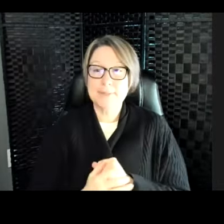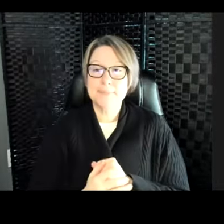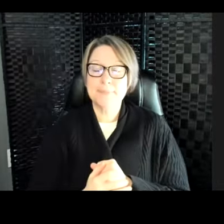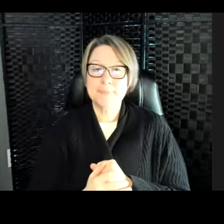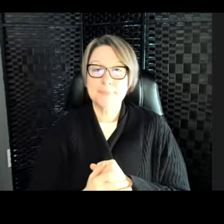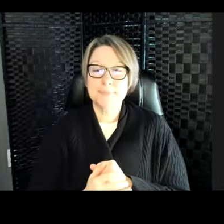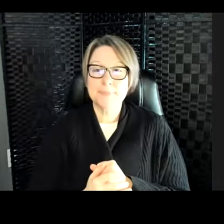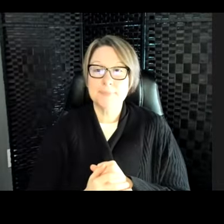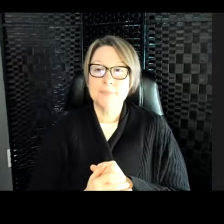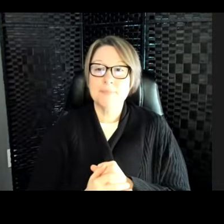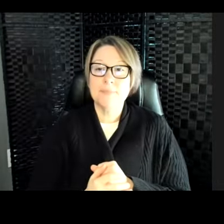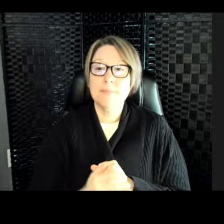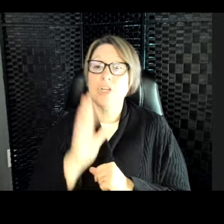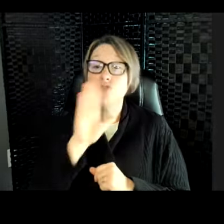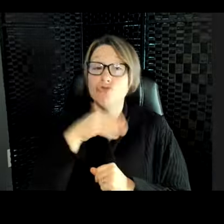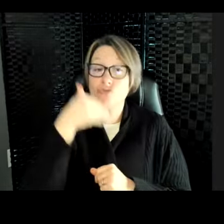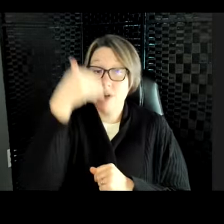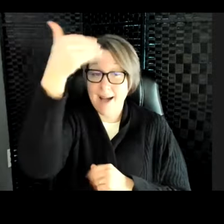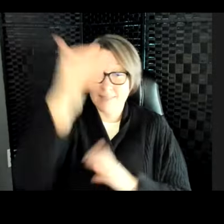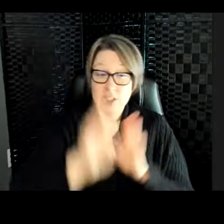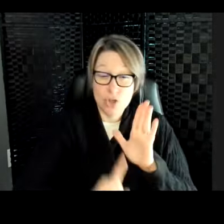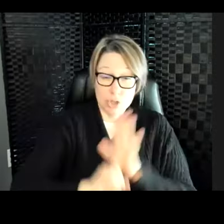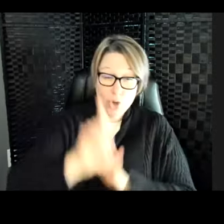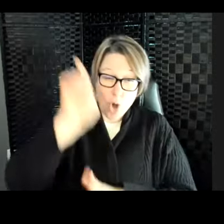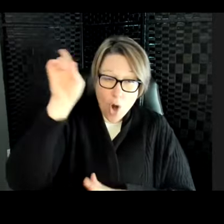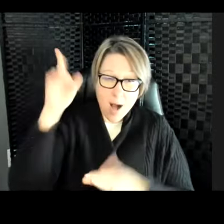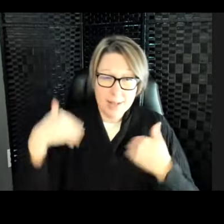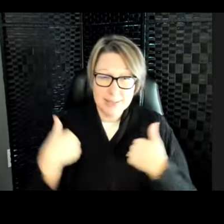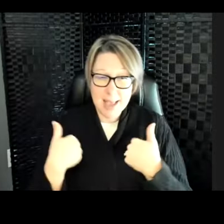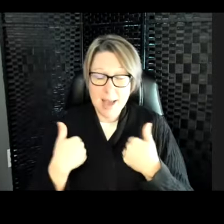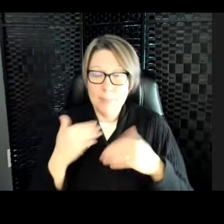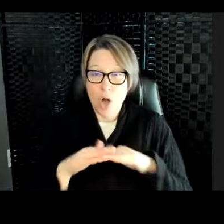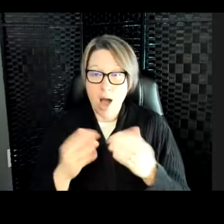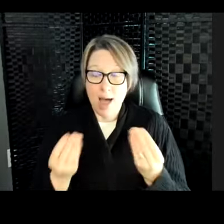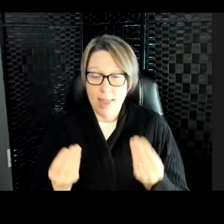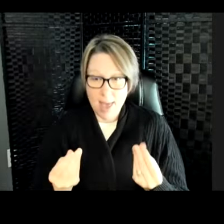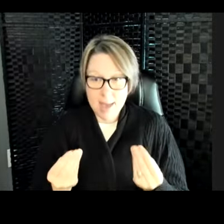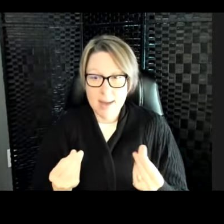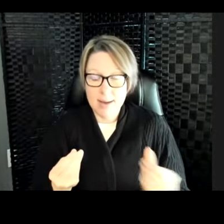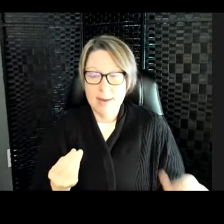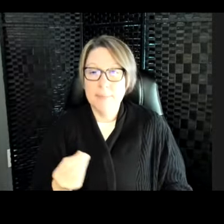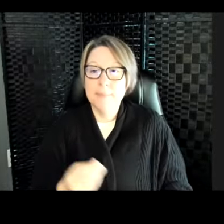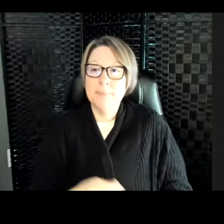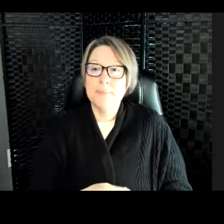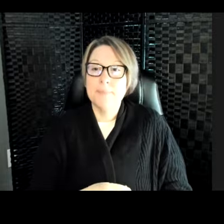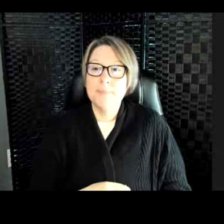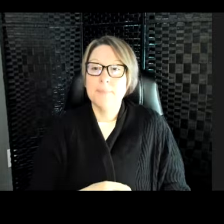Giraffes are the tallest animal on land, and there are a lot of